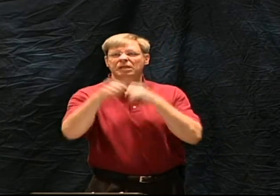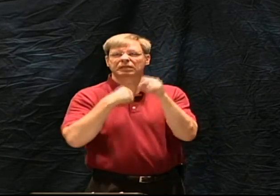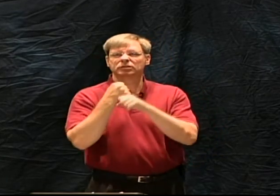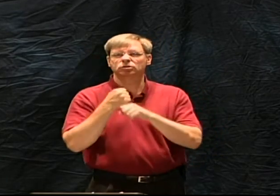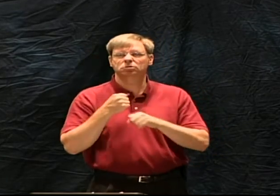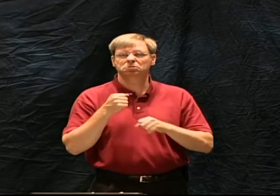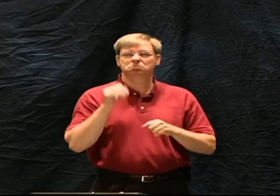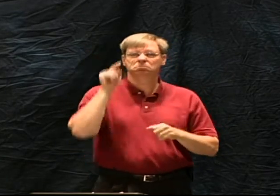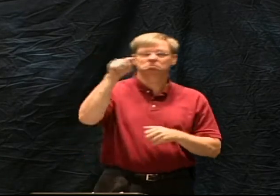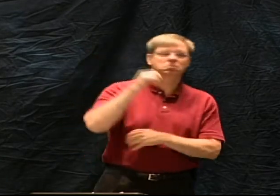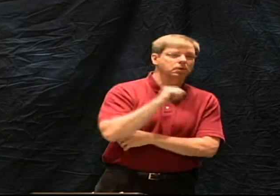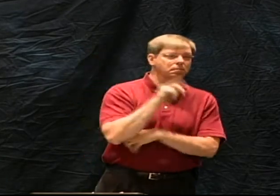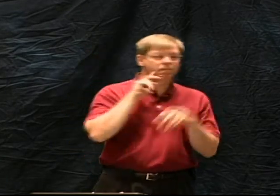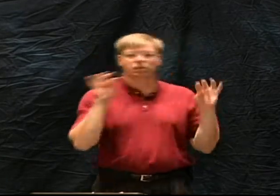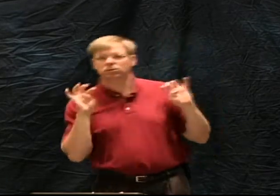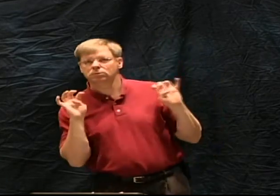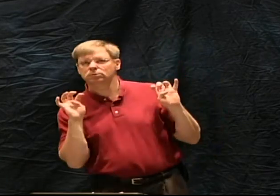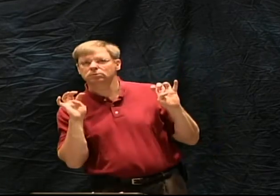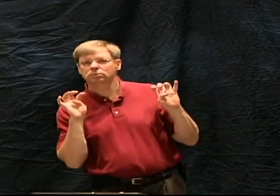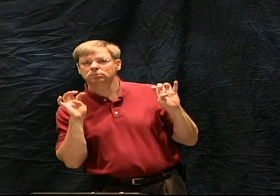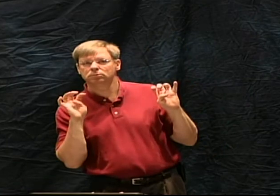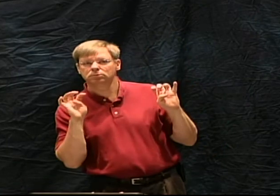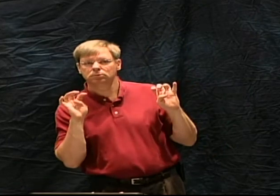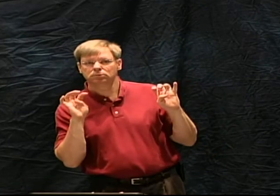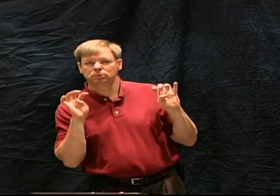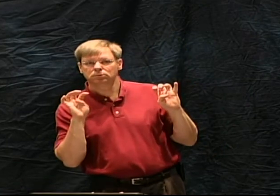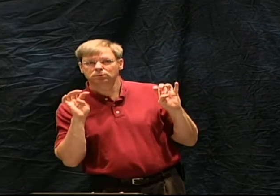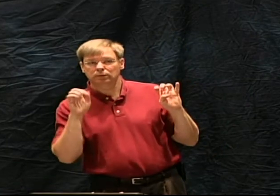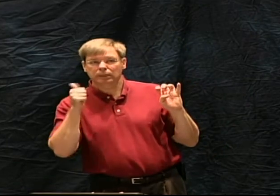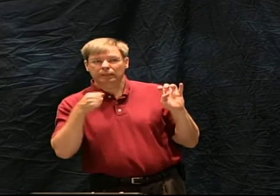of those 300 were to come true